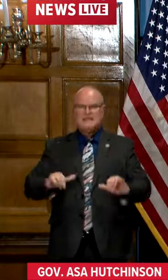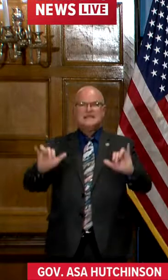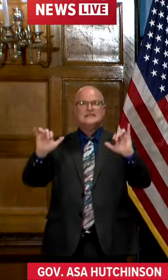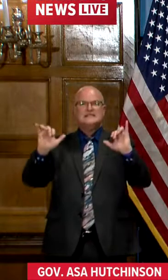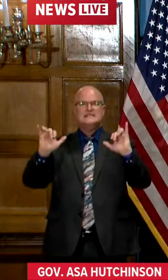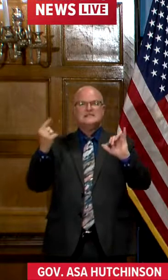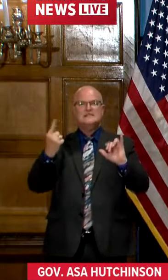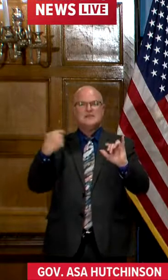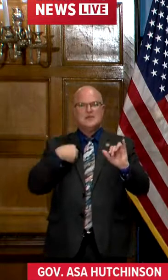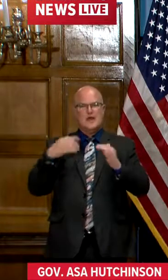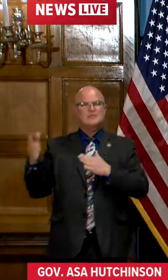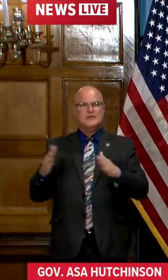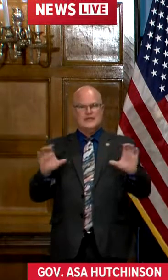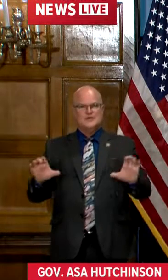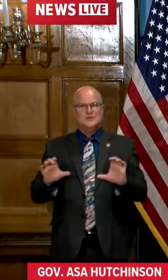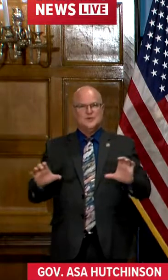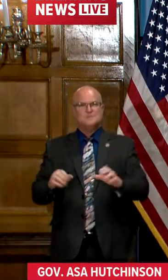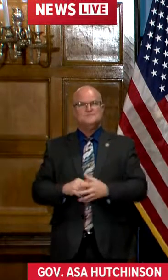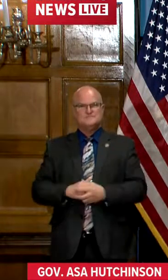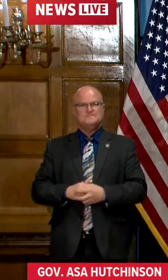something I intend to do.